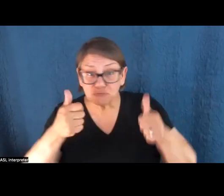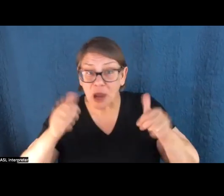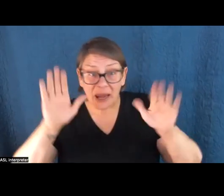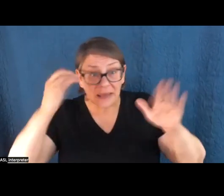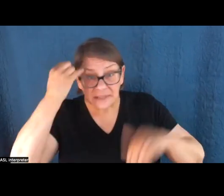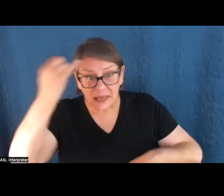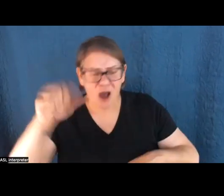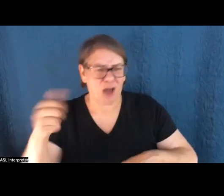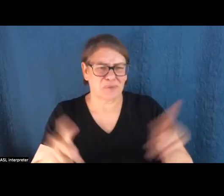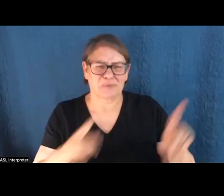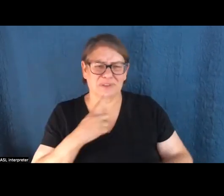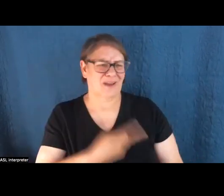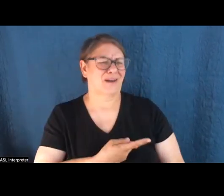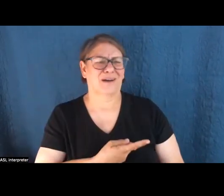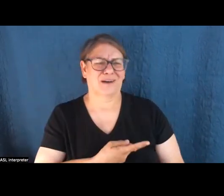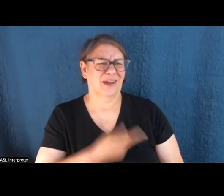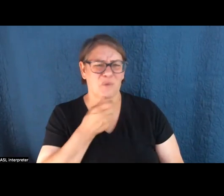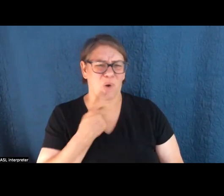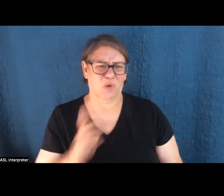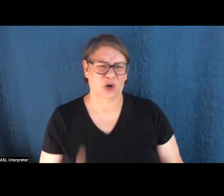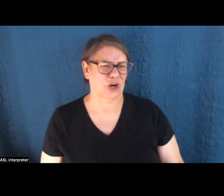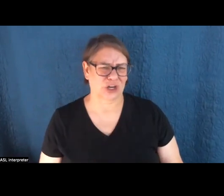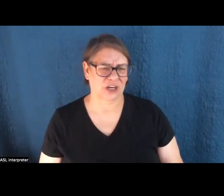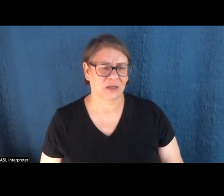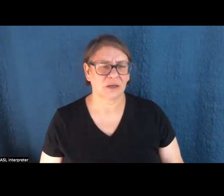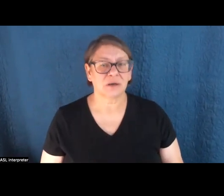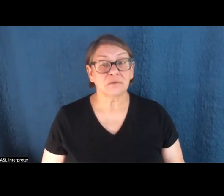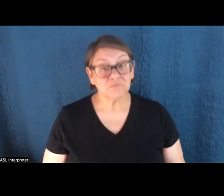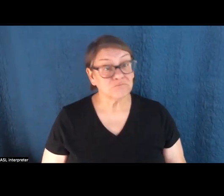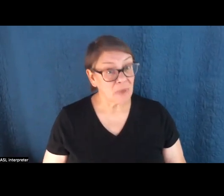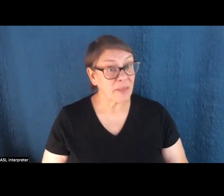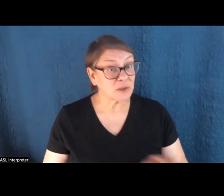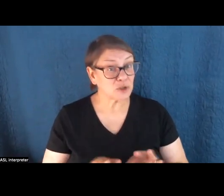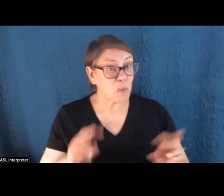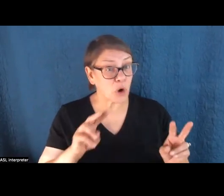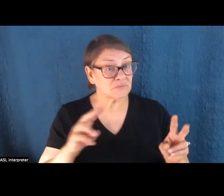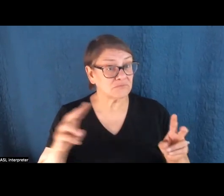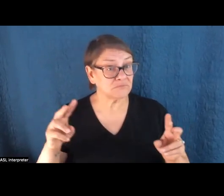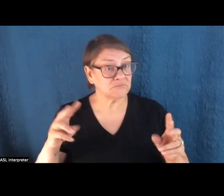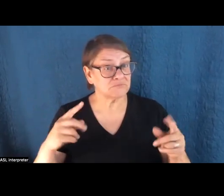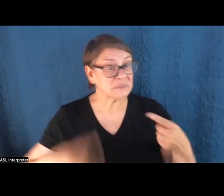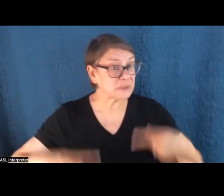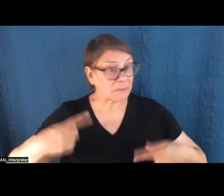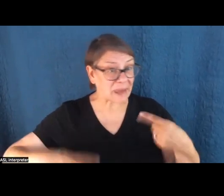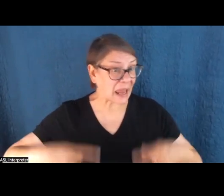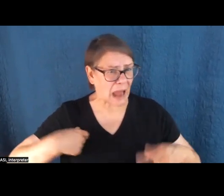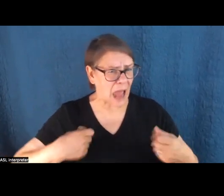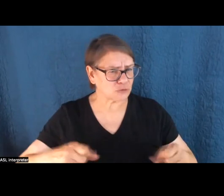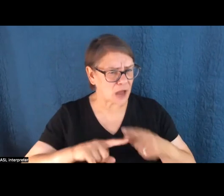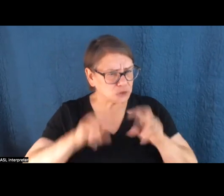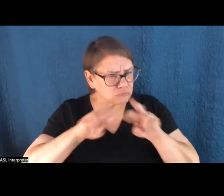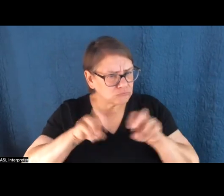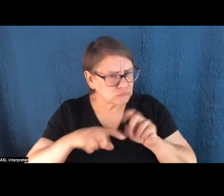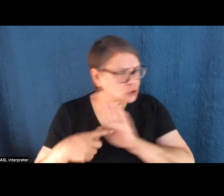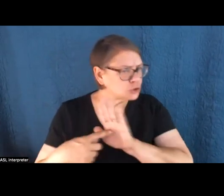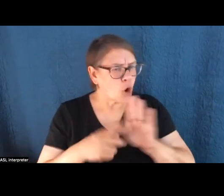others think it's a scam, and it's, it's never going to work. And there's a, you know, an important debate here that I've tried to really get into and help people